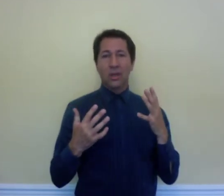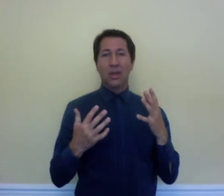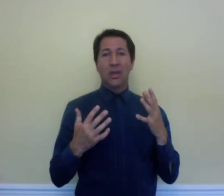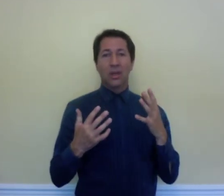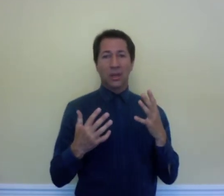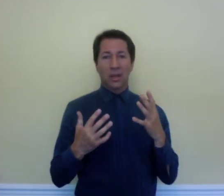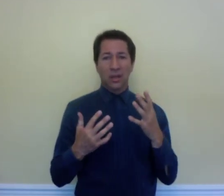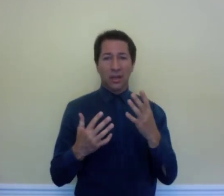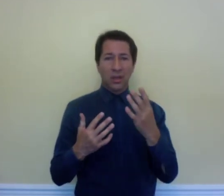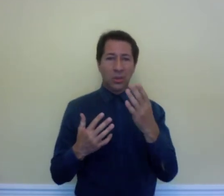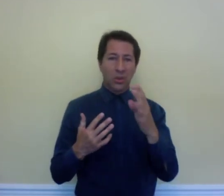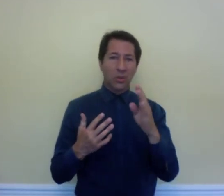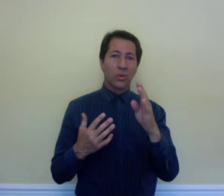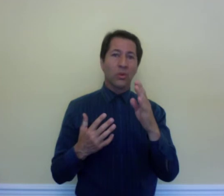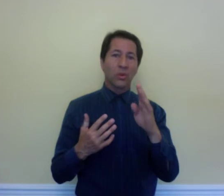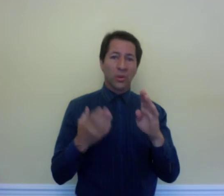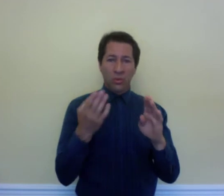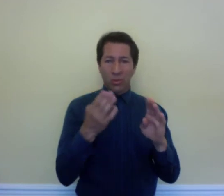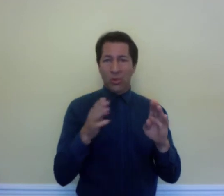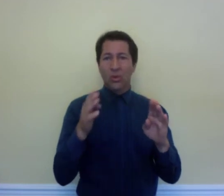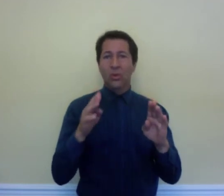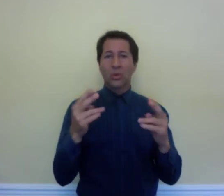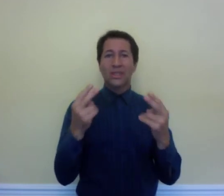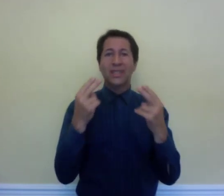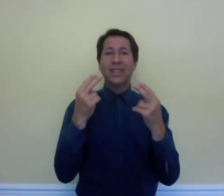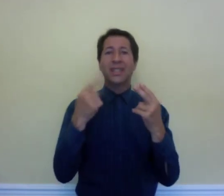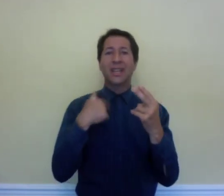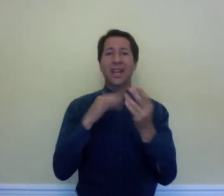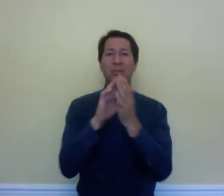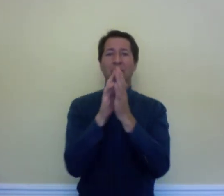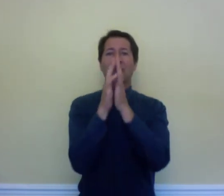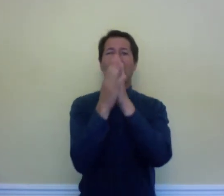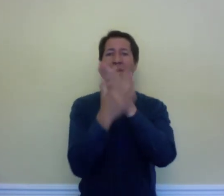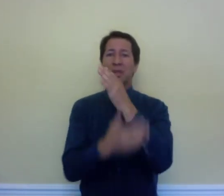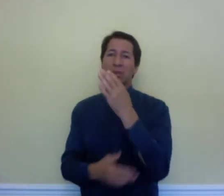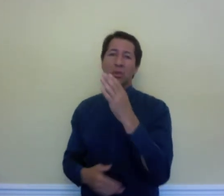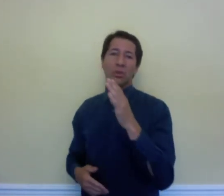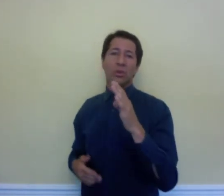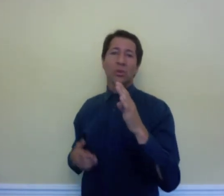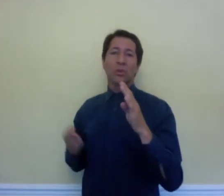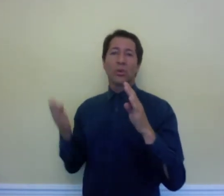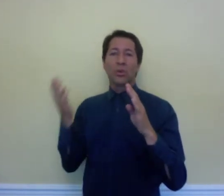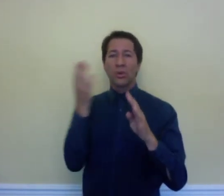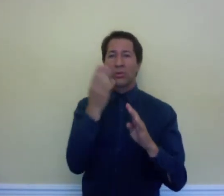Can't you see that I'm to tell you a little bit